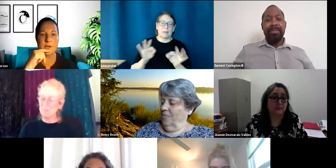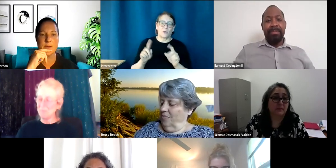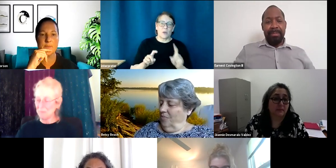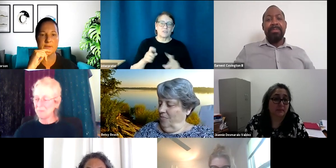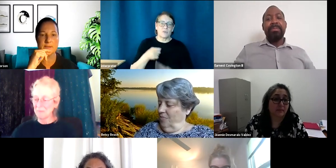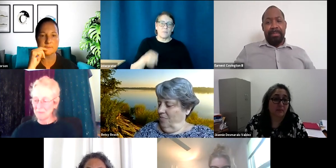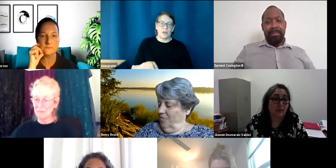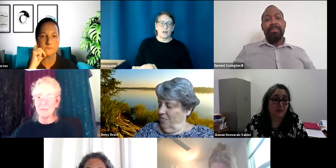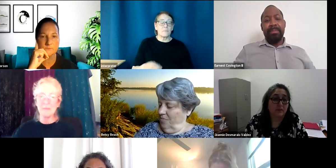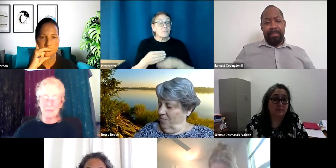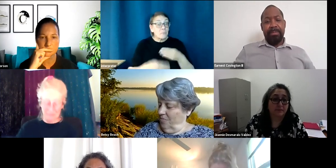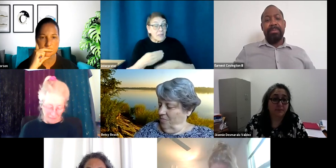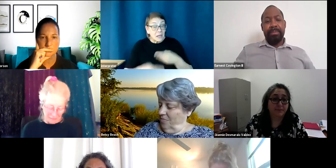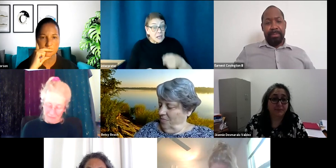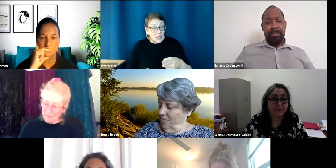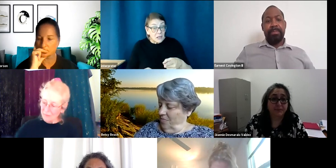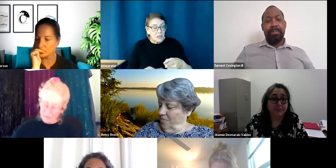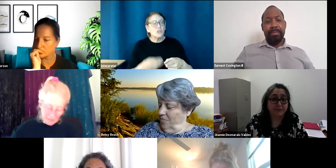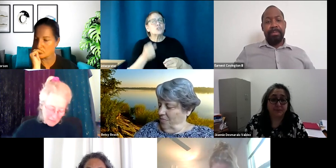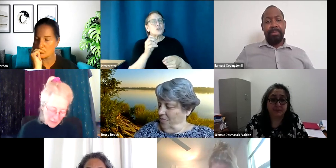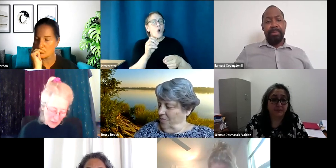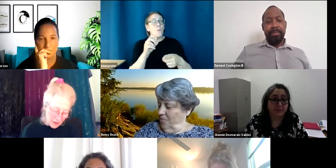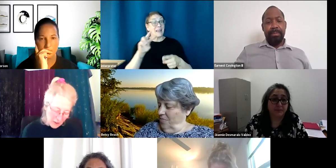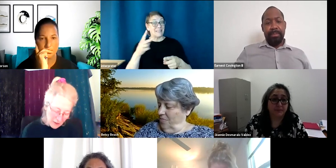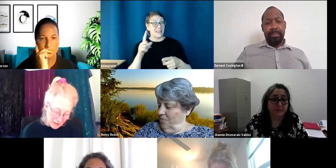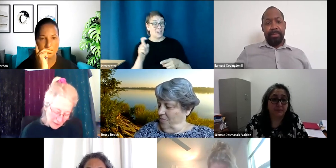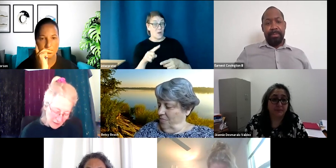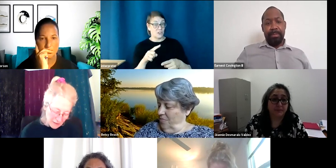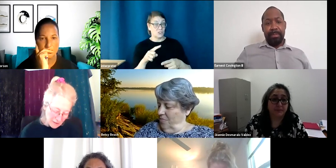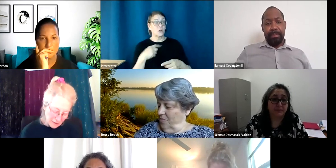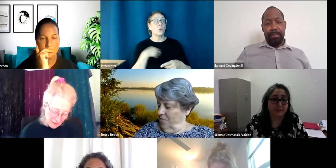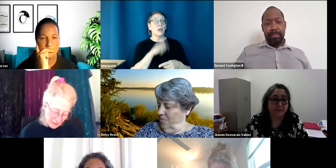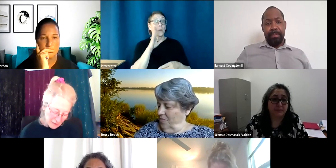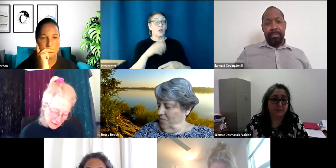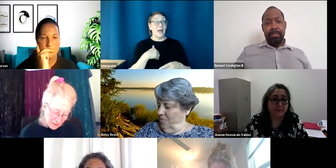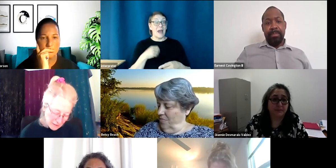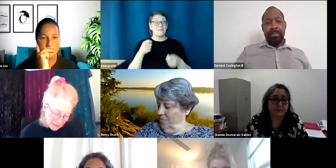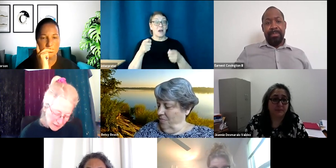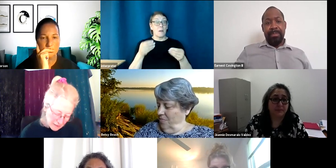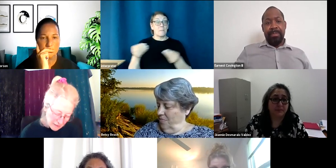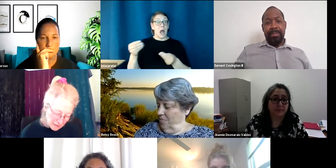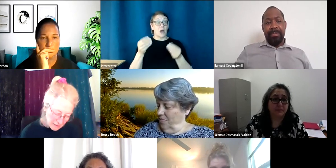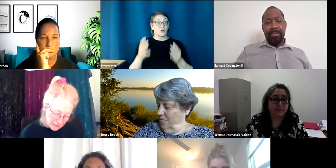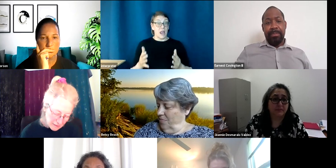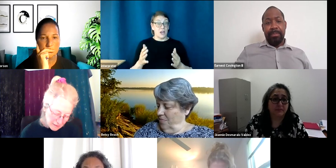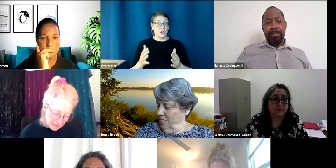I'm sorry. Go ahead, Bethany. I apologize. So the other question I have. So then we would have a moderator. Um, I'm assuming Ernest would make opening